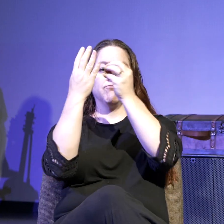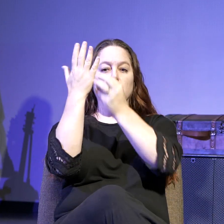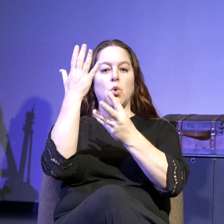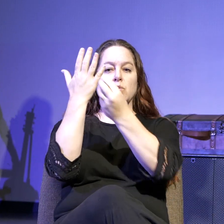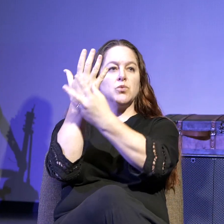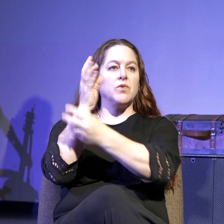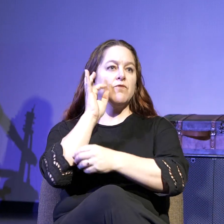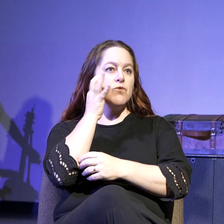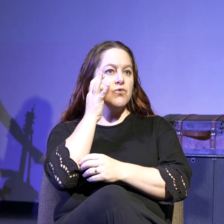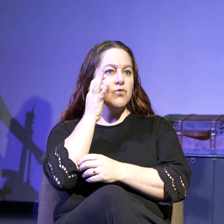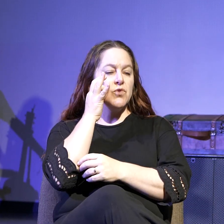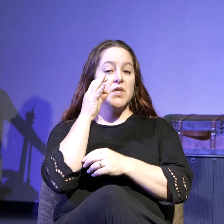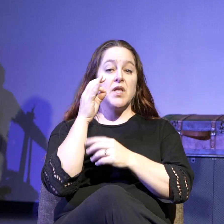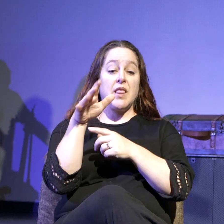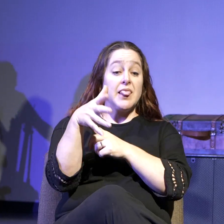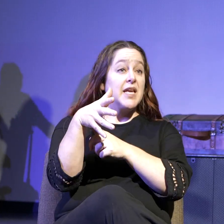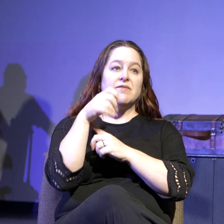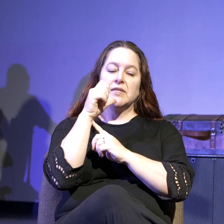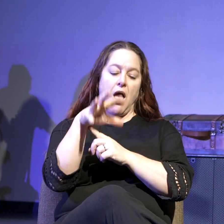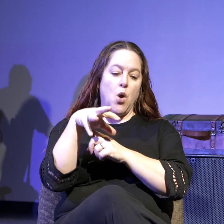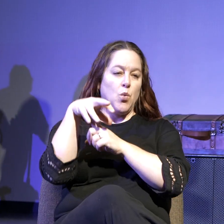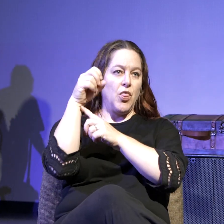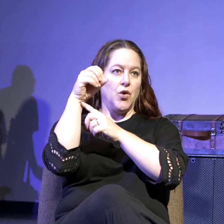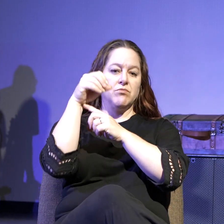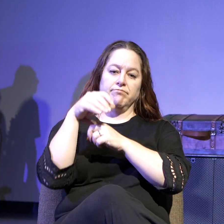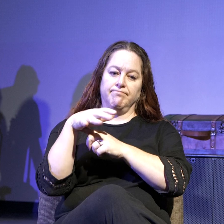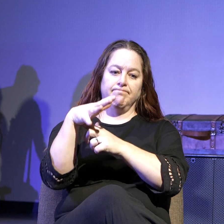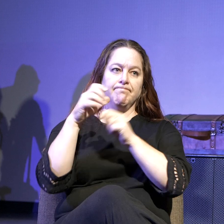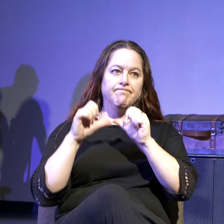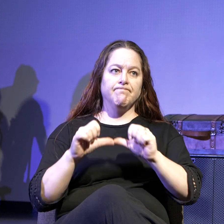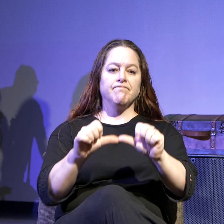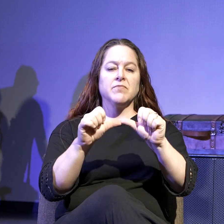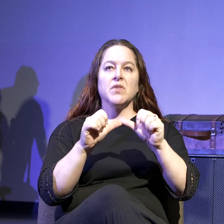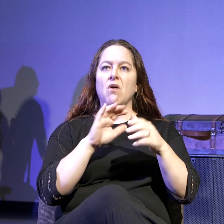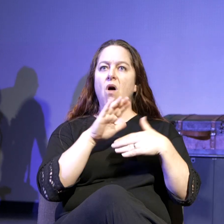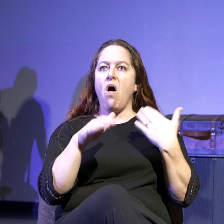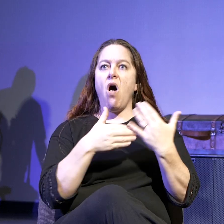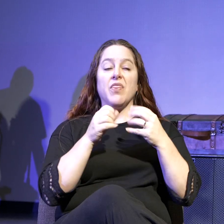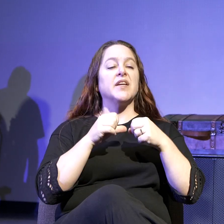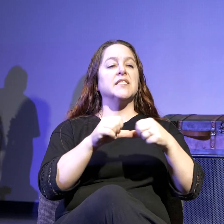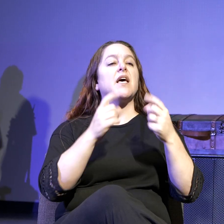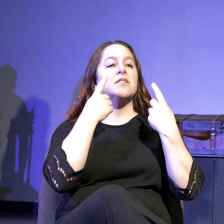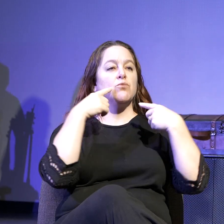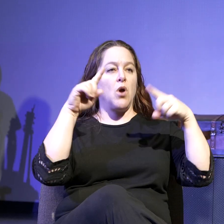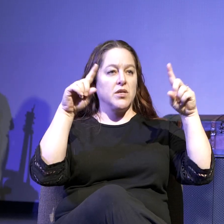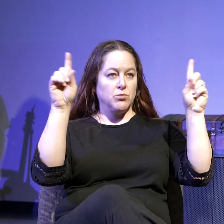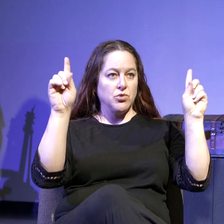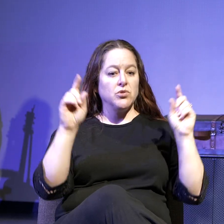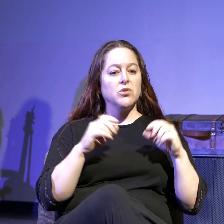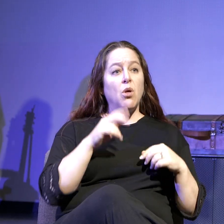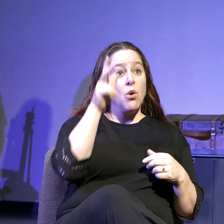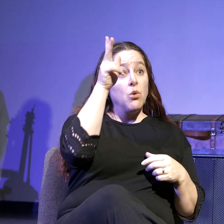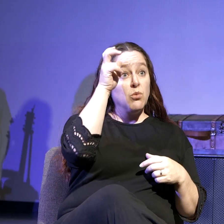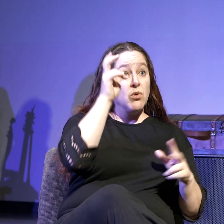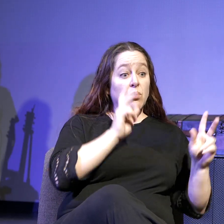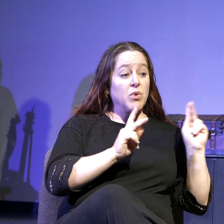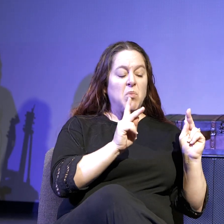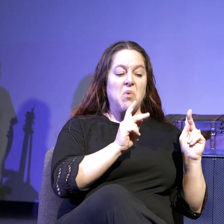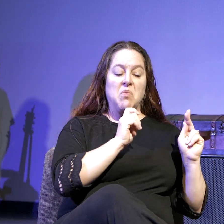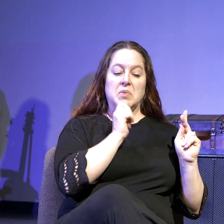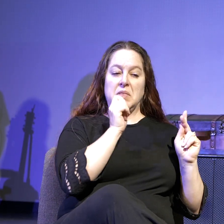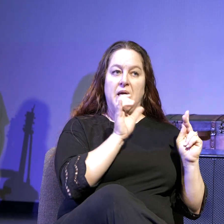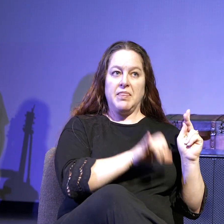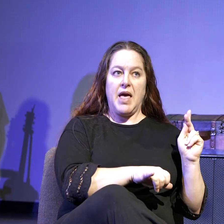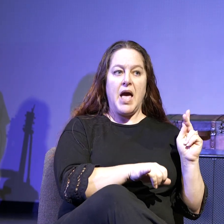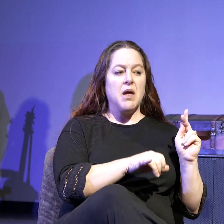leaf does not wither. In all that he does, he prospers. The wicked are not so, but are